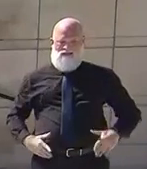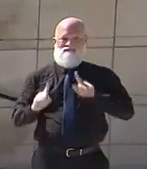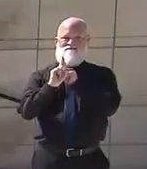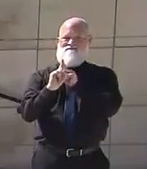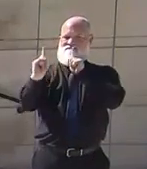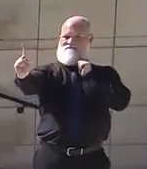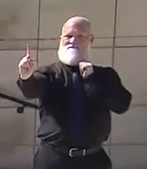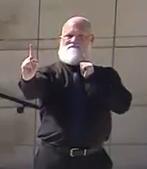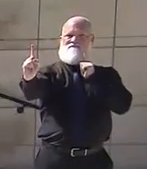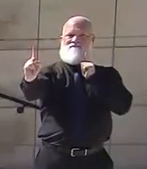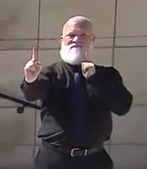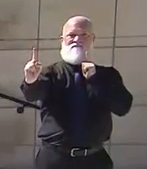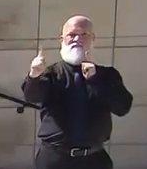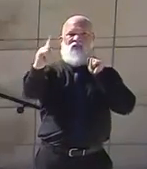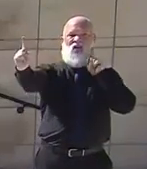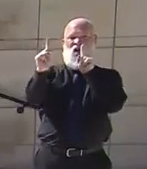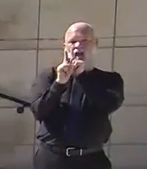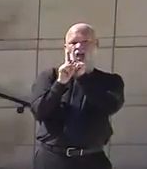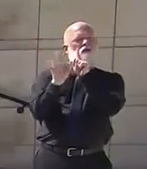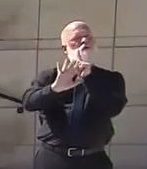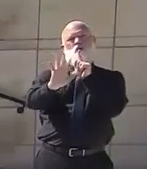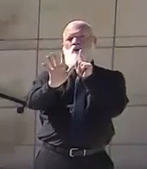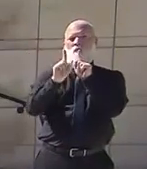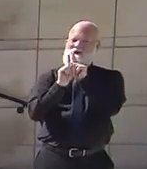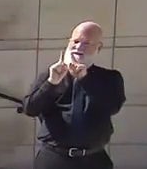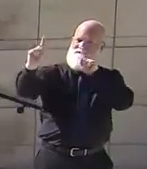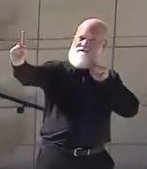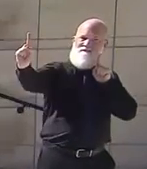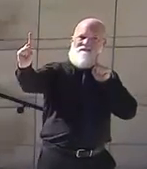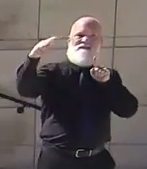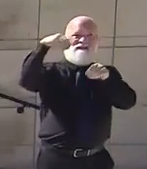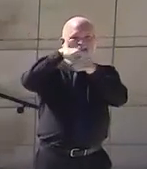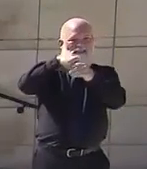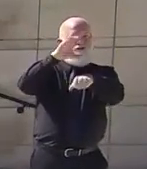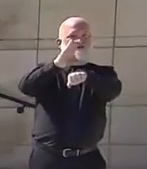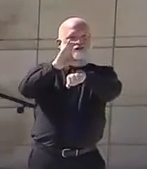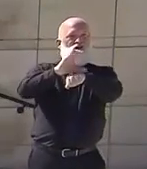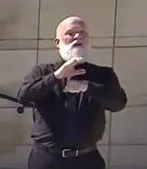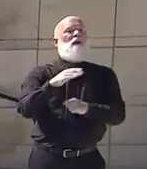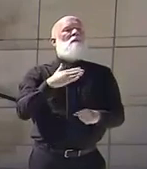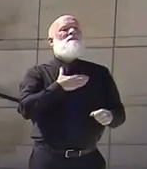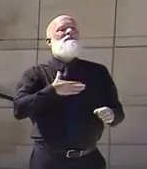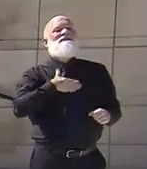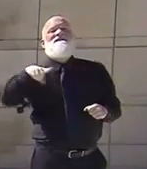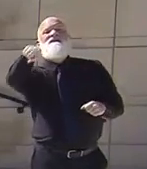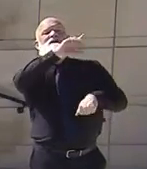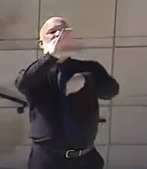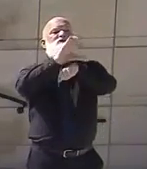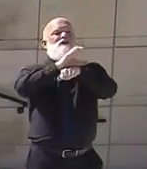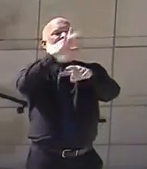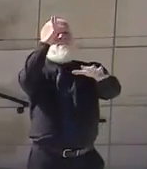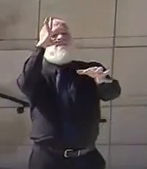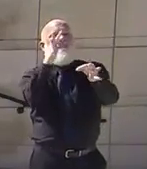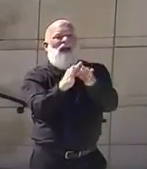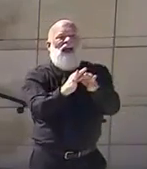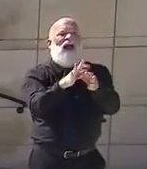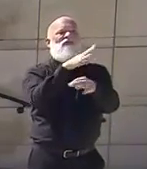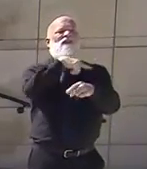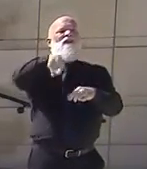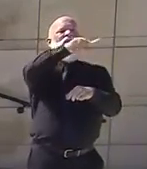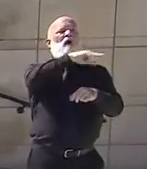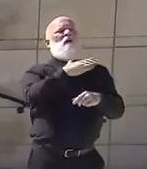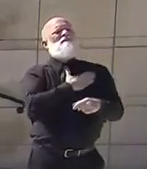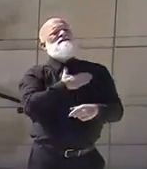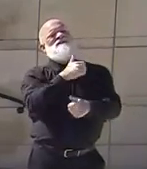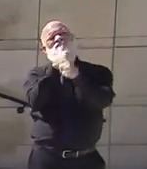continue to help us in this effort to keep their congregation safe by heeding the advice of public health officials.